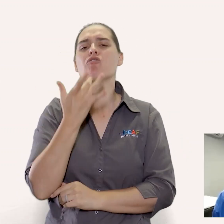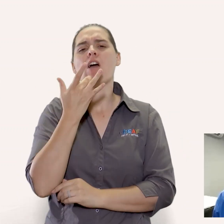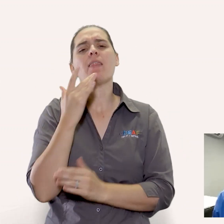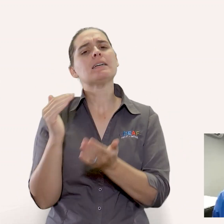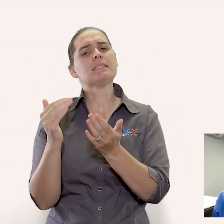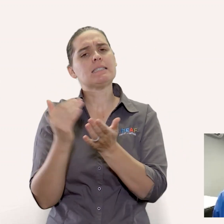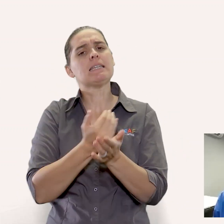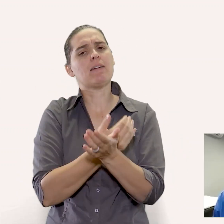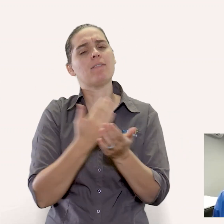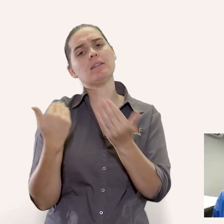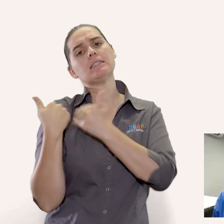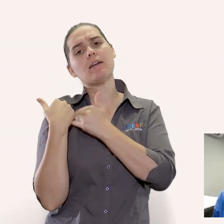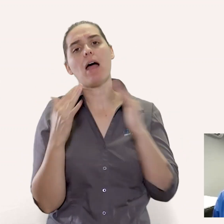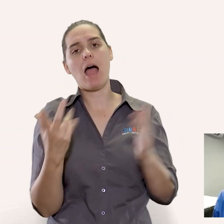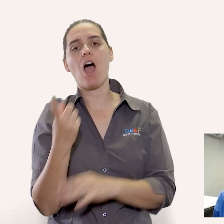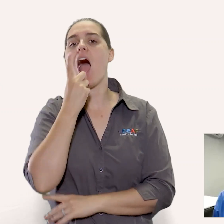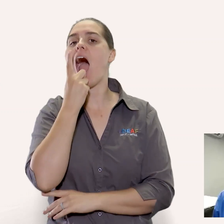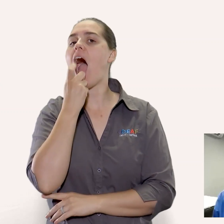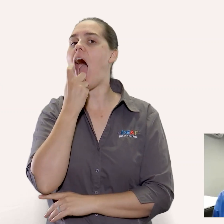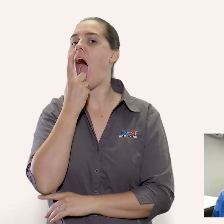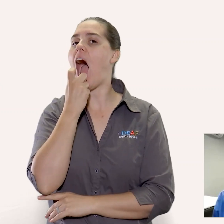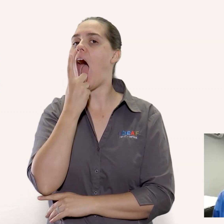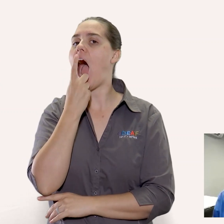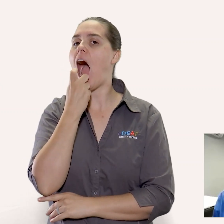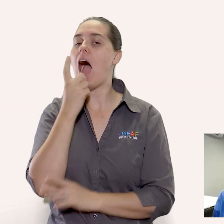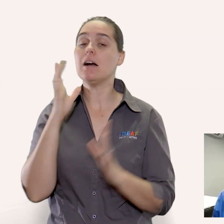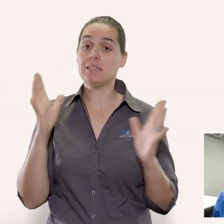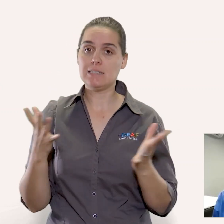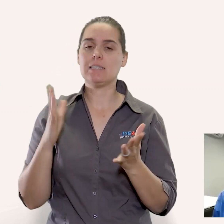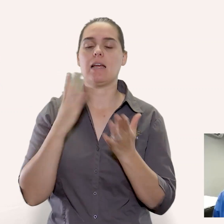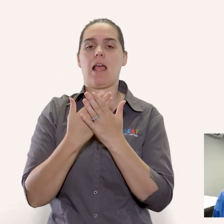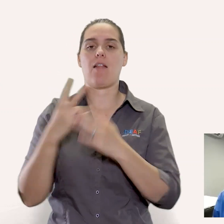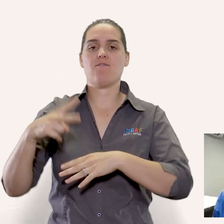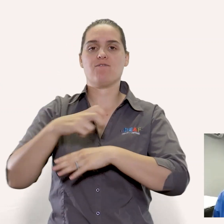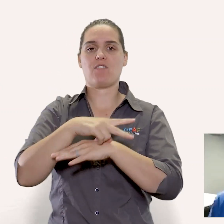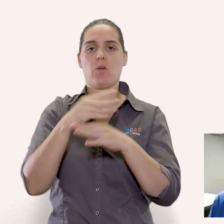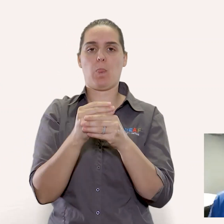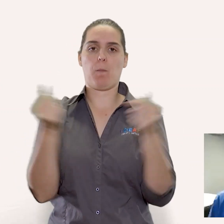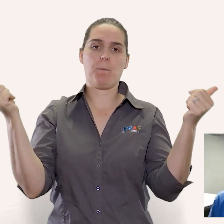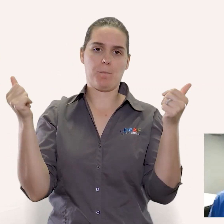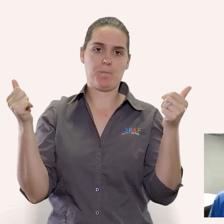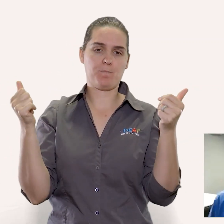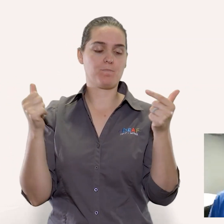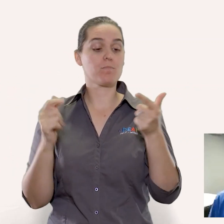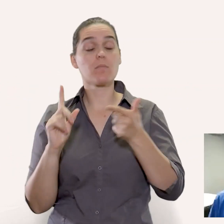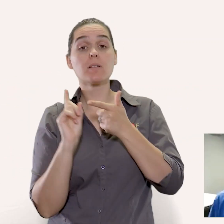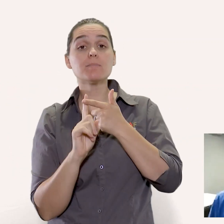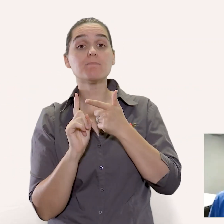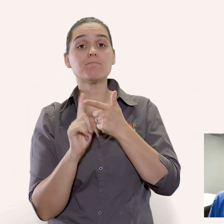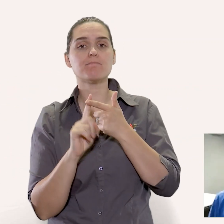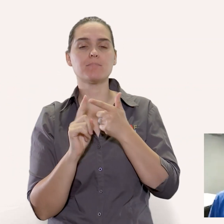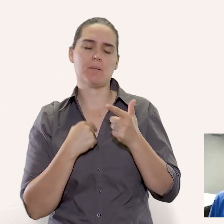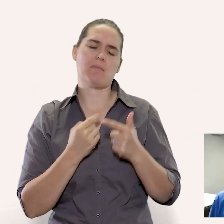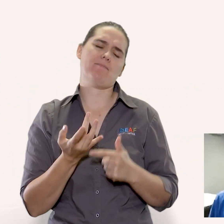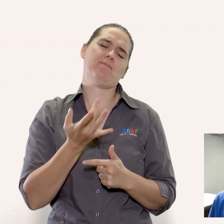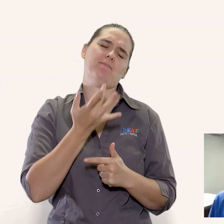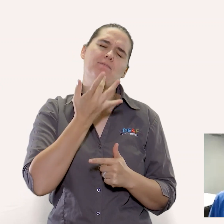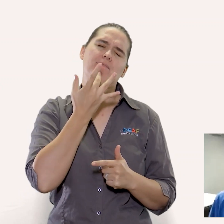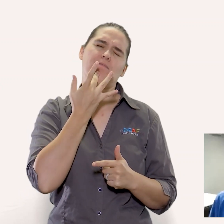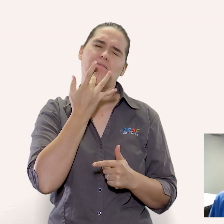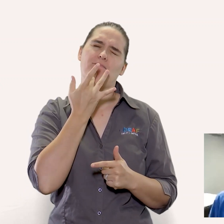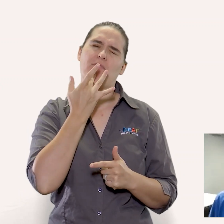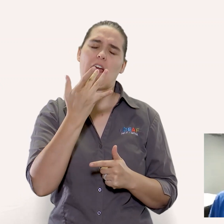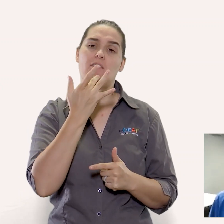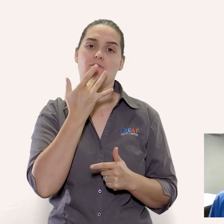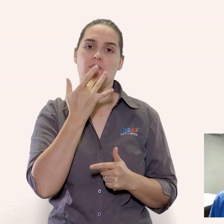colloidal silver in your mouth to to kill the viruses that you were exposed to one of my absolute all-time